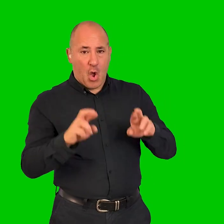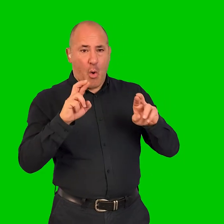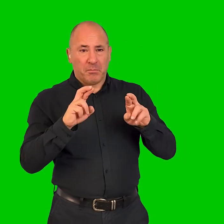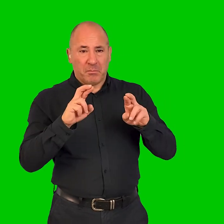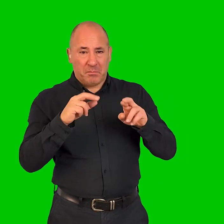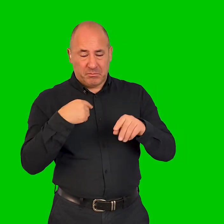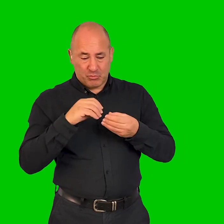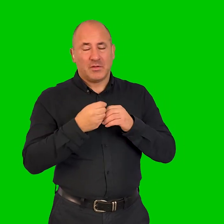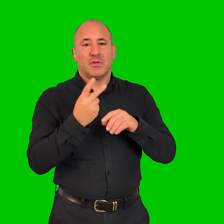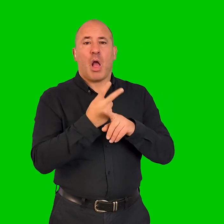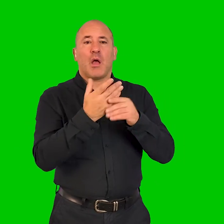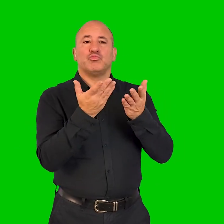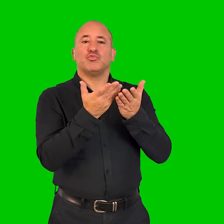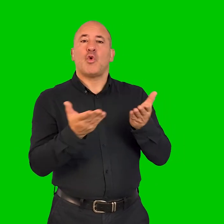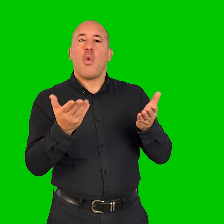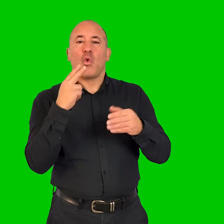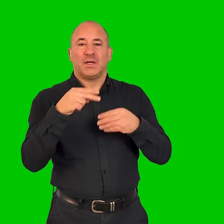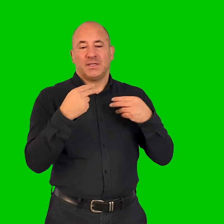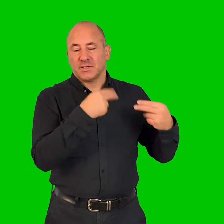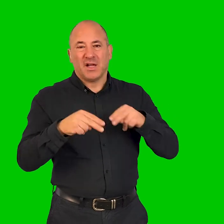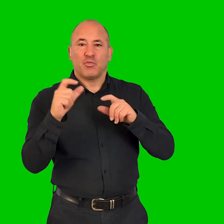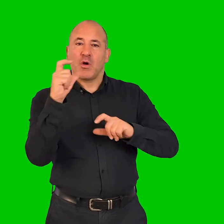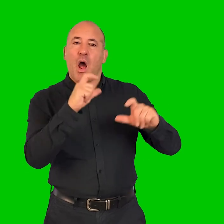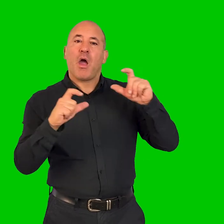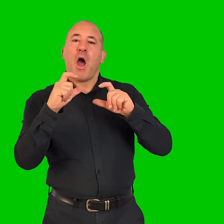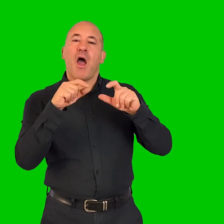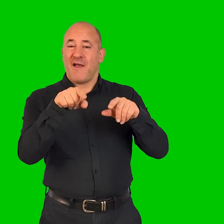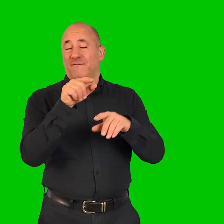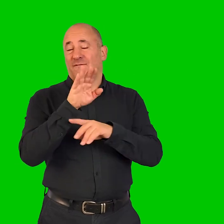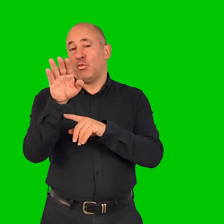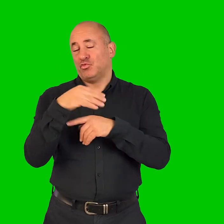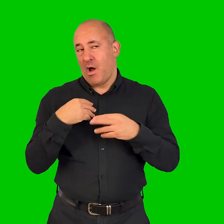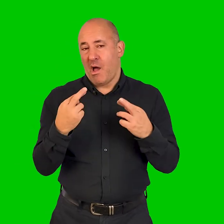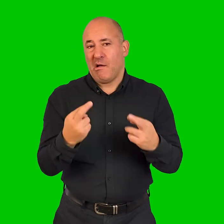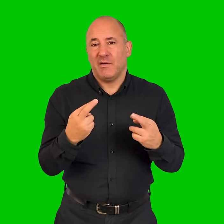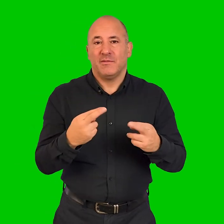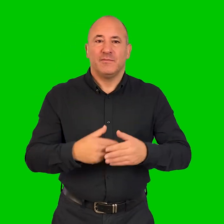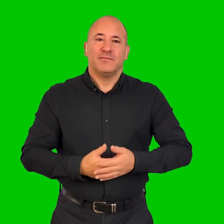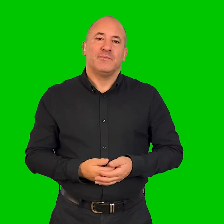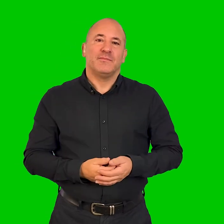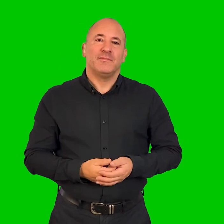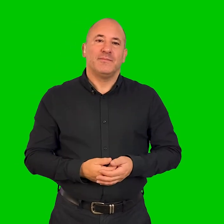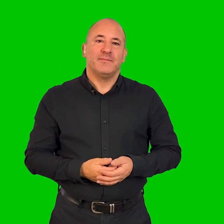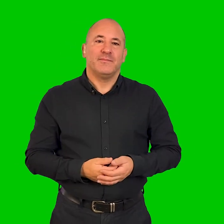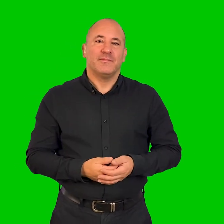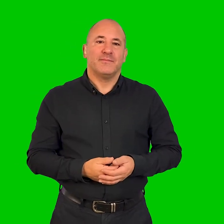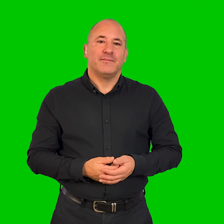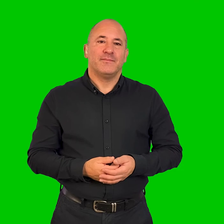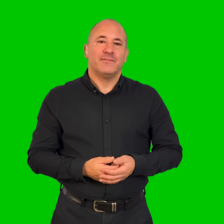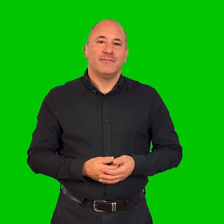application and hoping to make another show called Dancing with Colours. in the future.